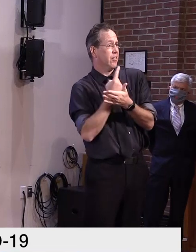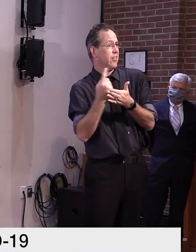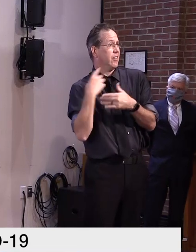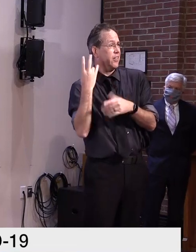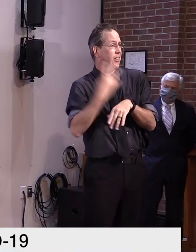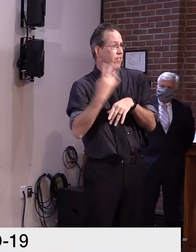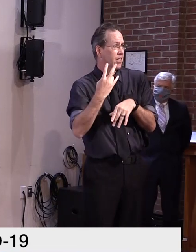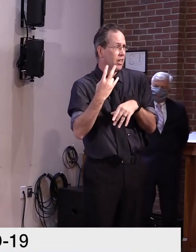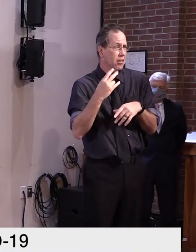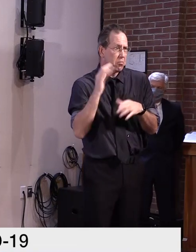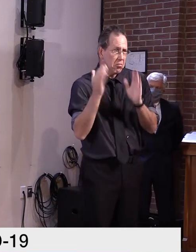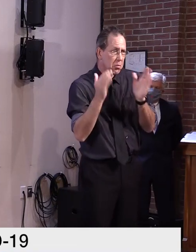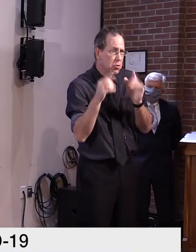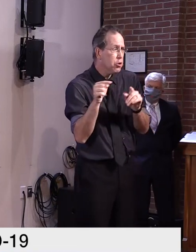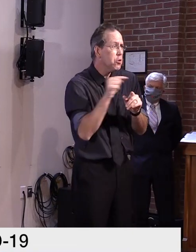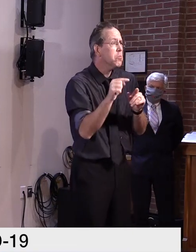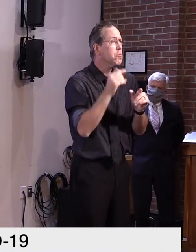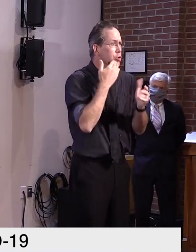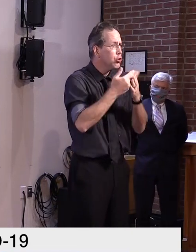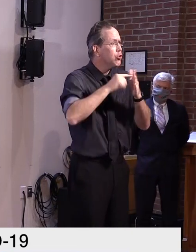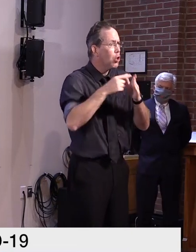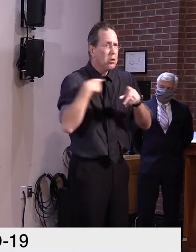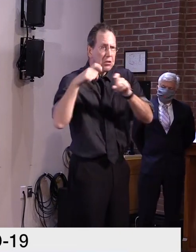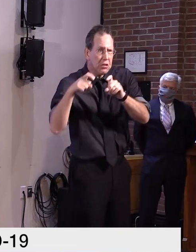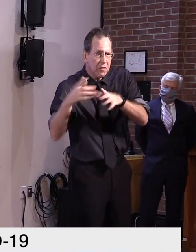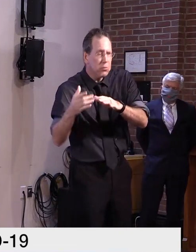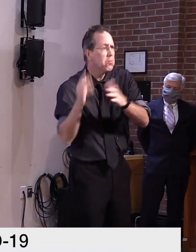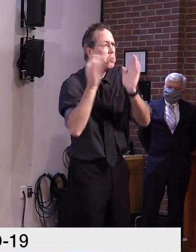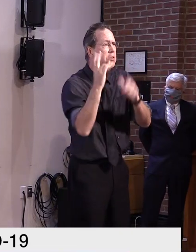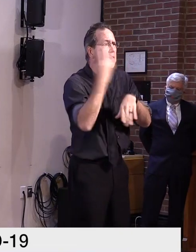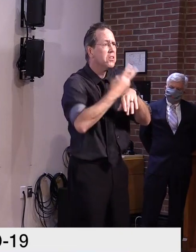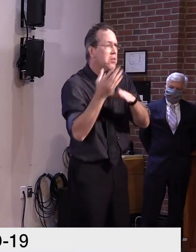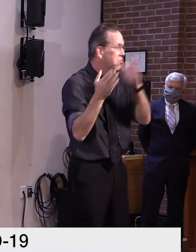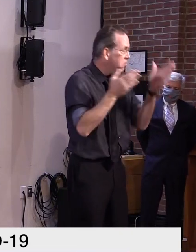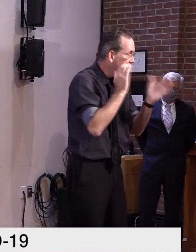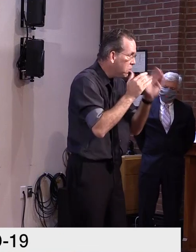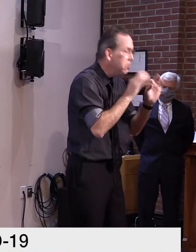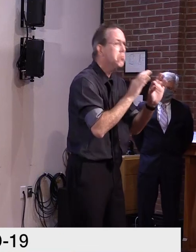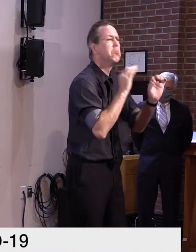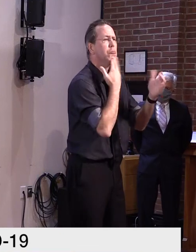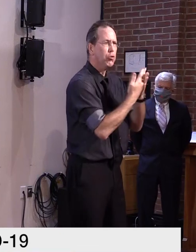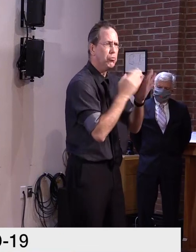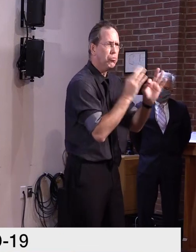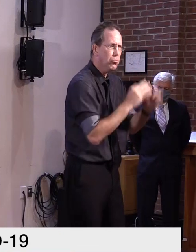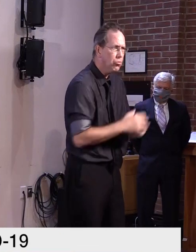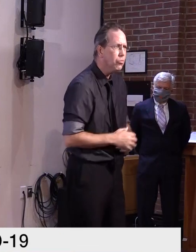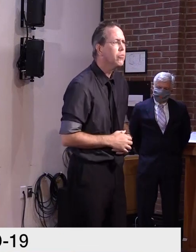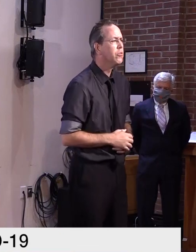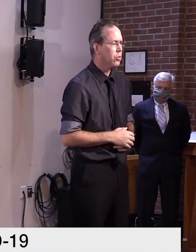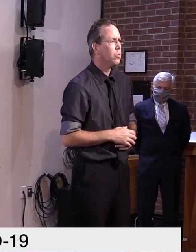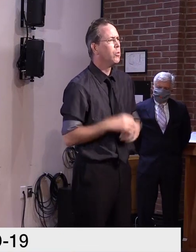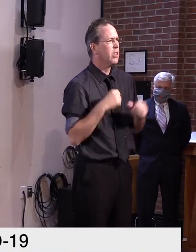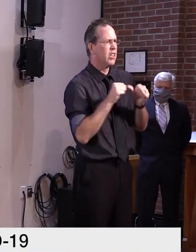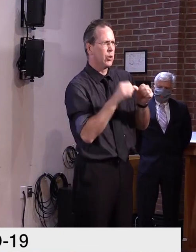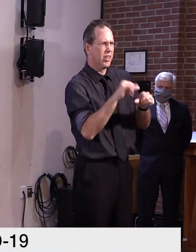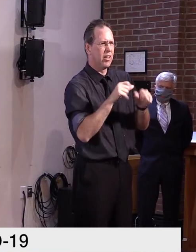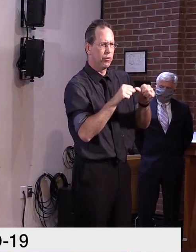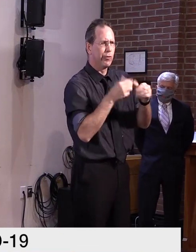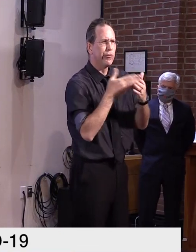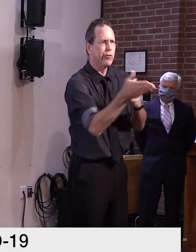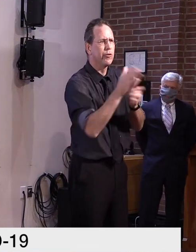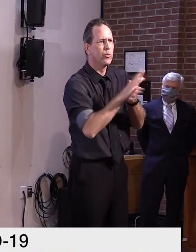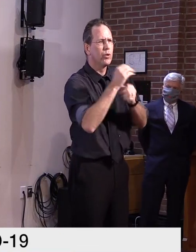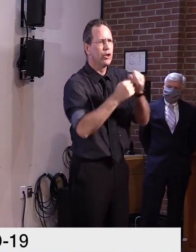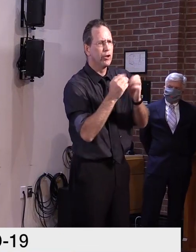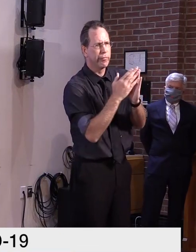on to that monitoring period. But really good to see these results as we continue on through the semester. When you look at the total